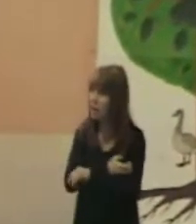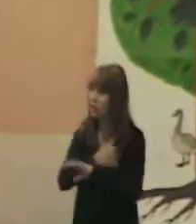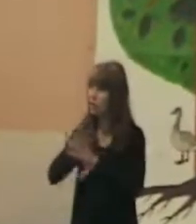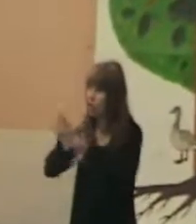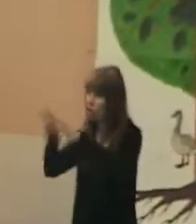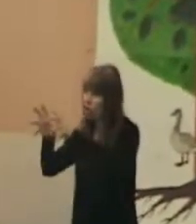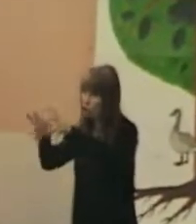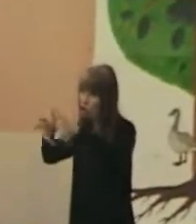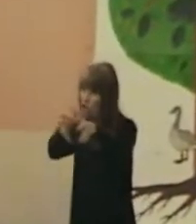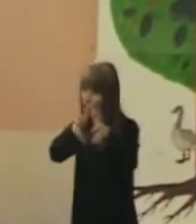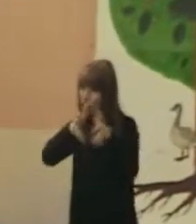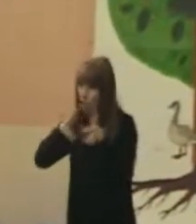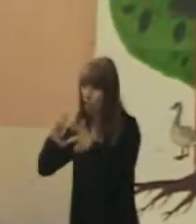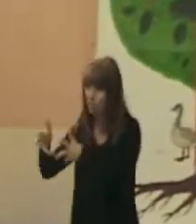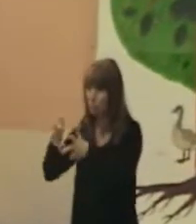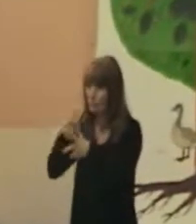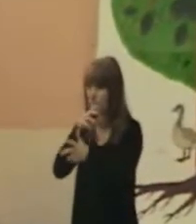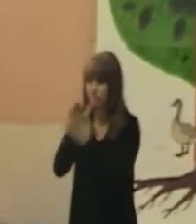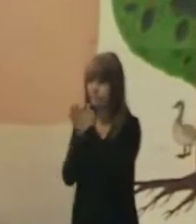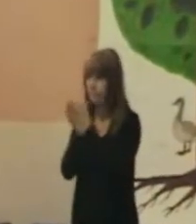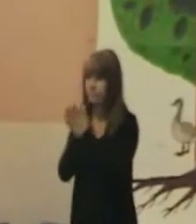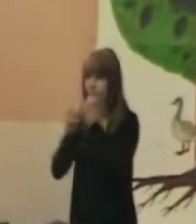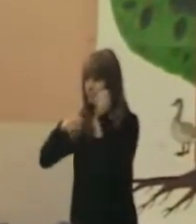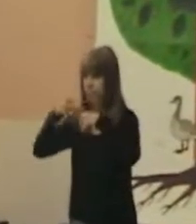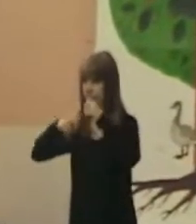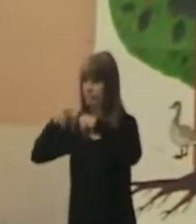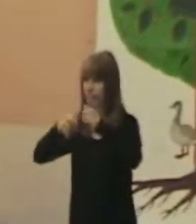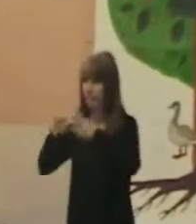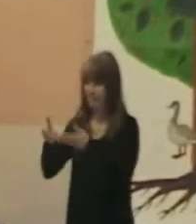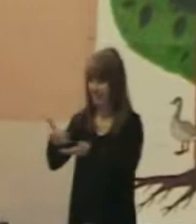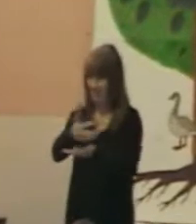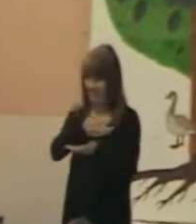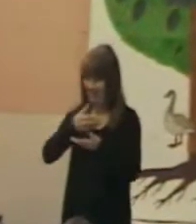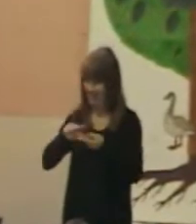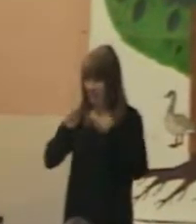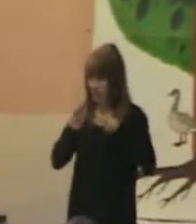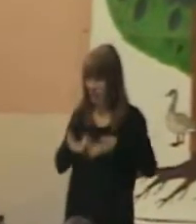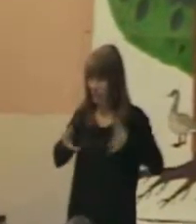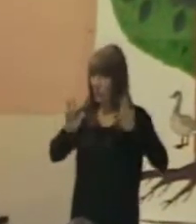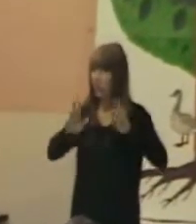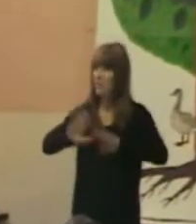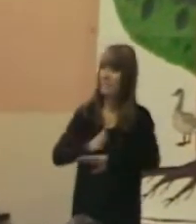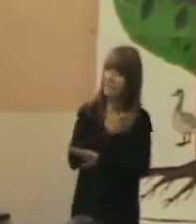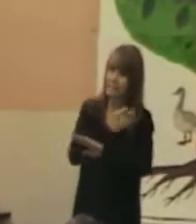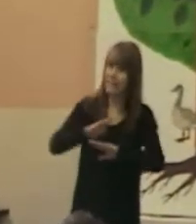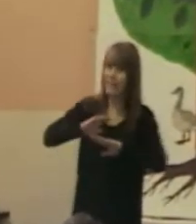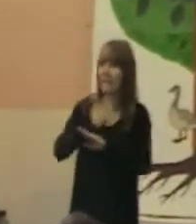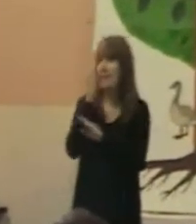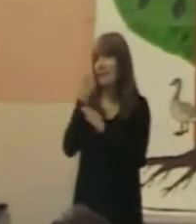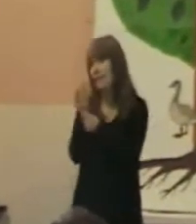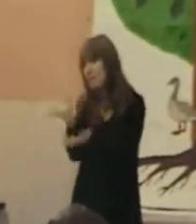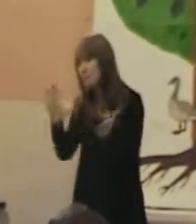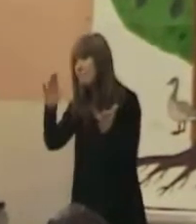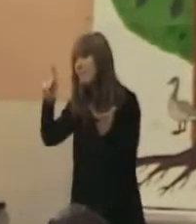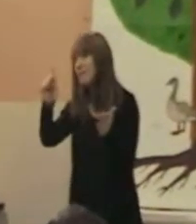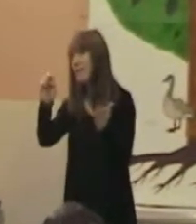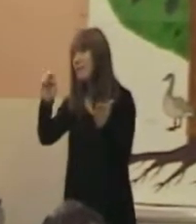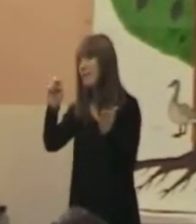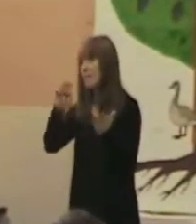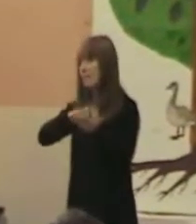that we want to carry forward, and we'll celebrate with cake and singing. And after that, we have a gift for you.